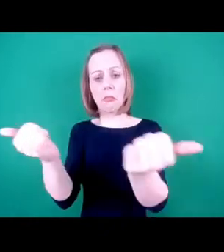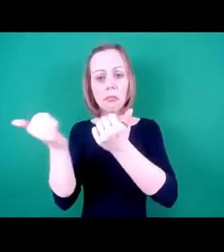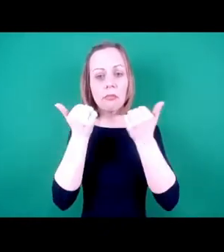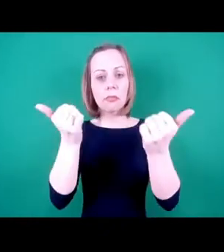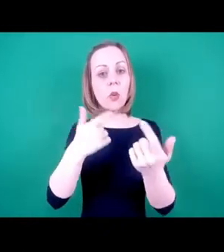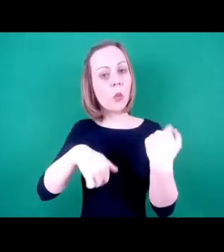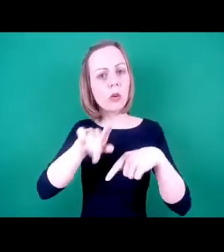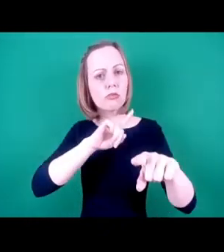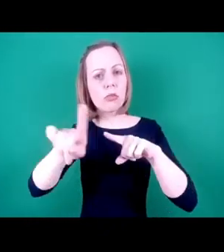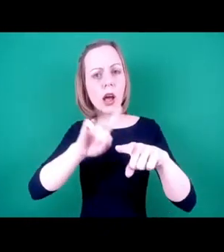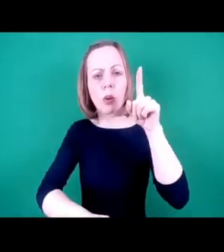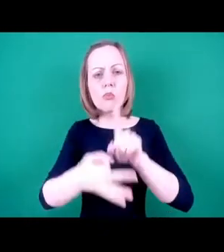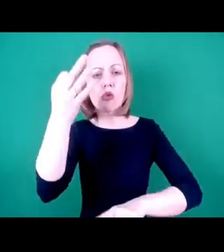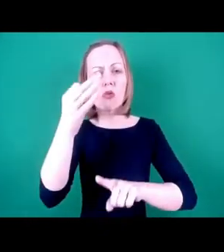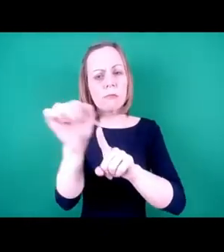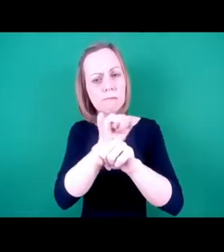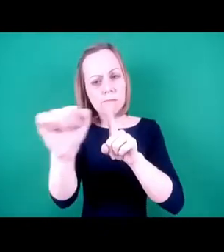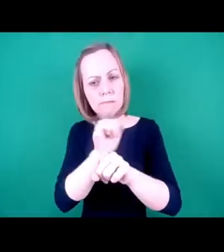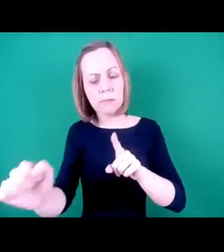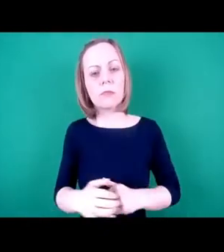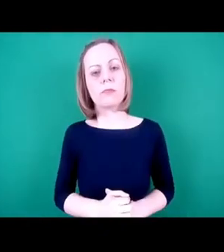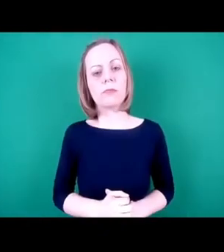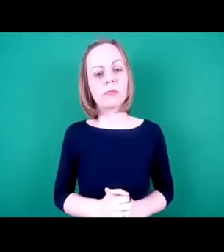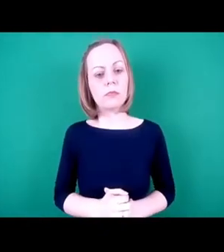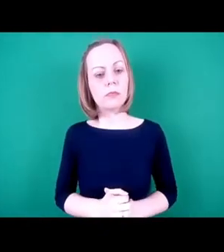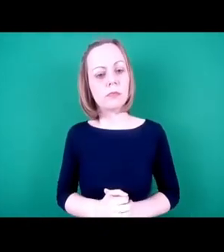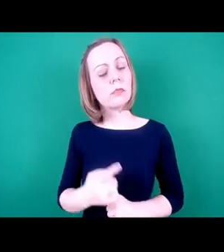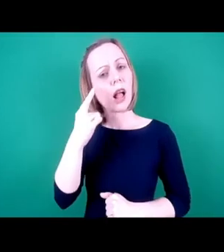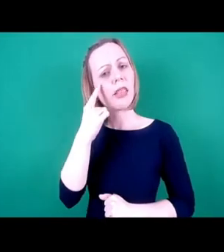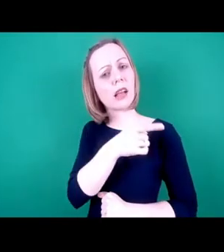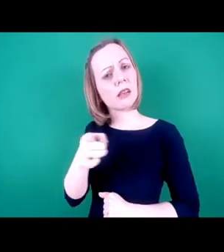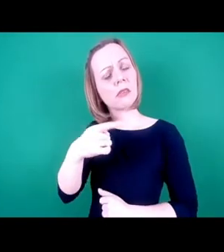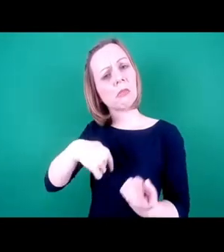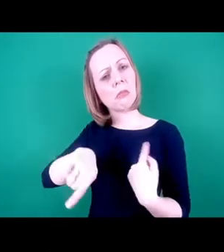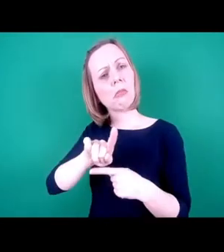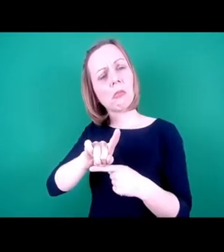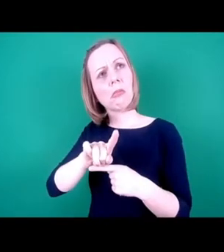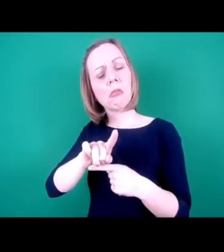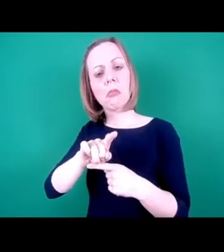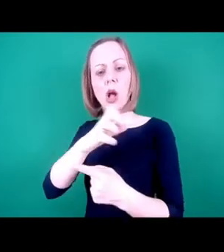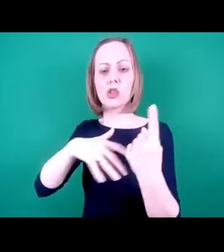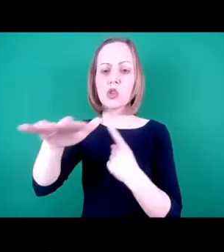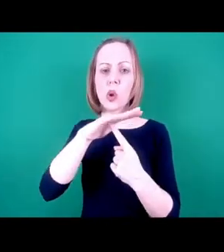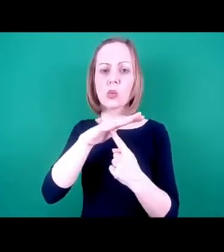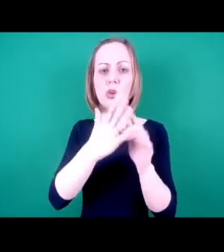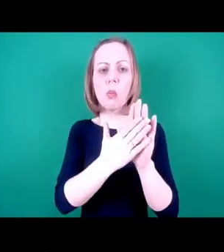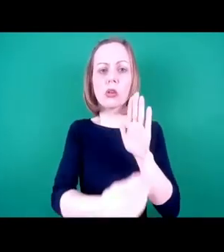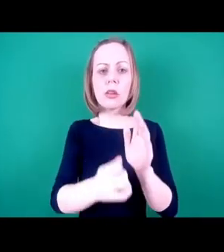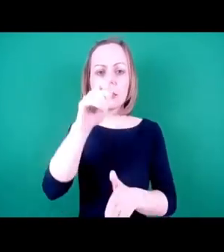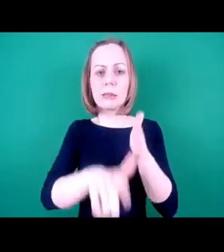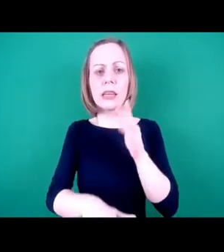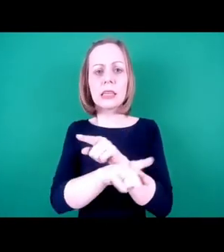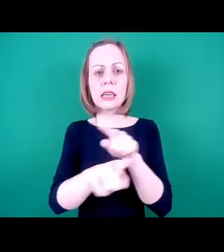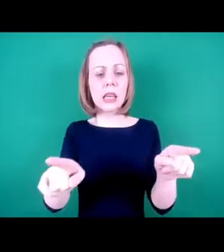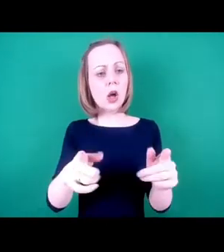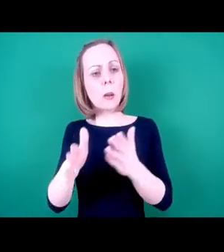always trying to improve in that regard. I think it's fair to say that we subscribe to the social model of disability, which says that